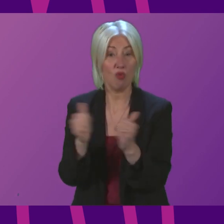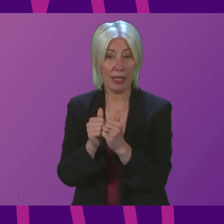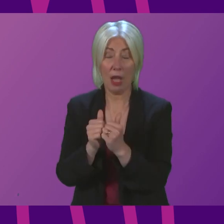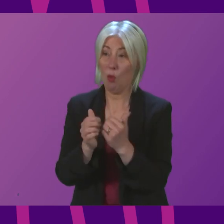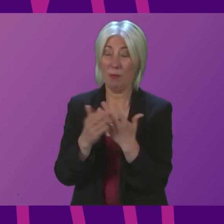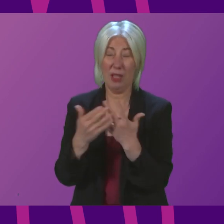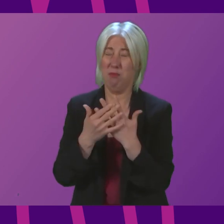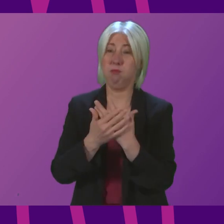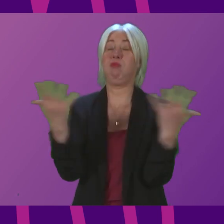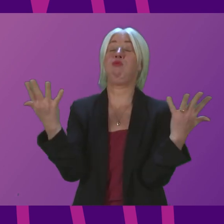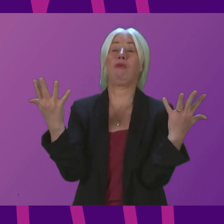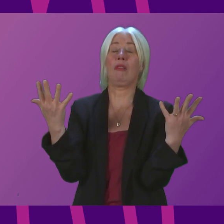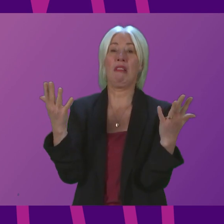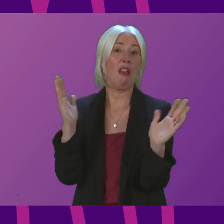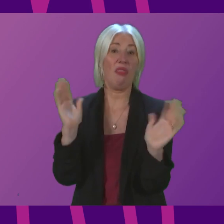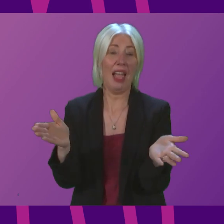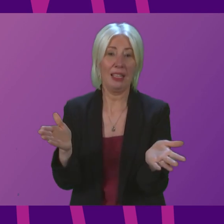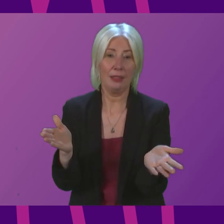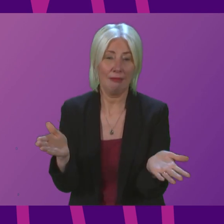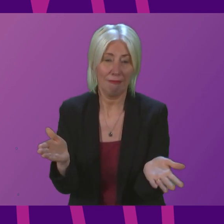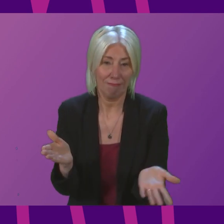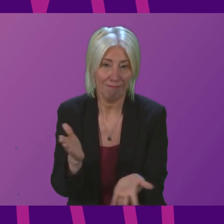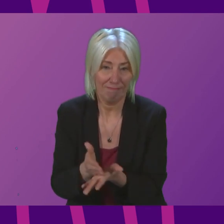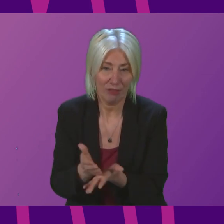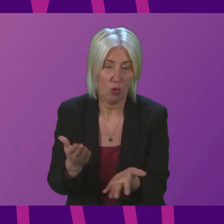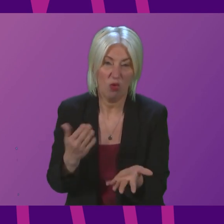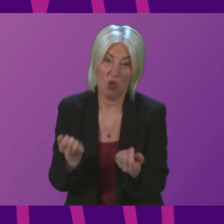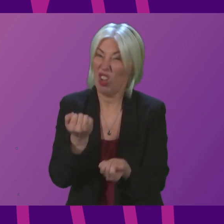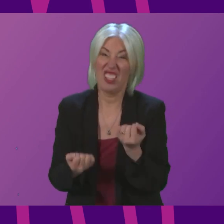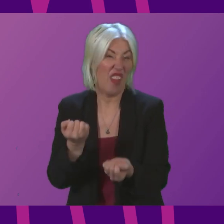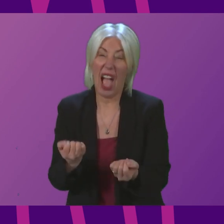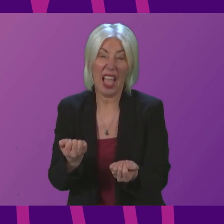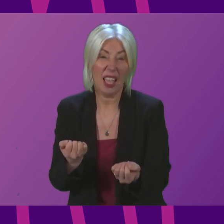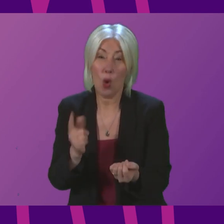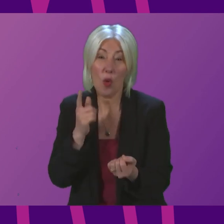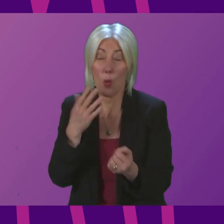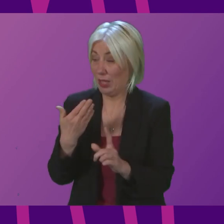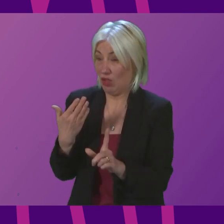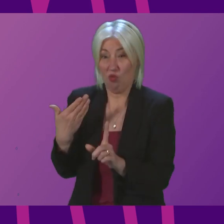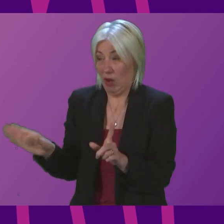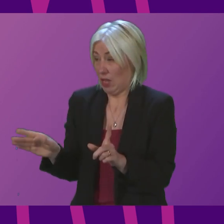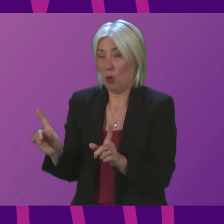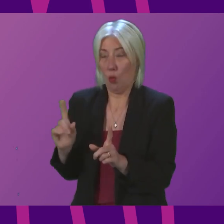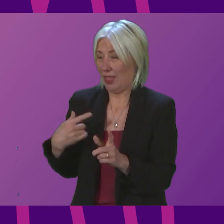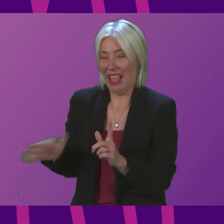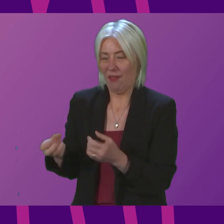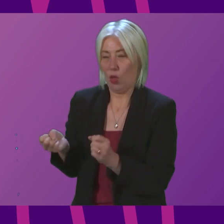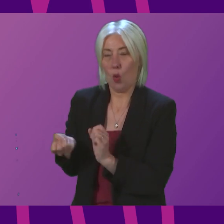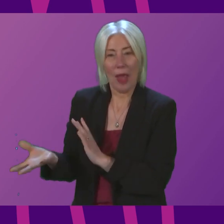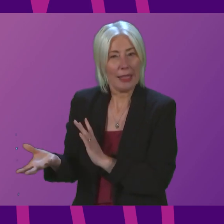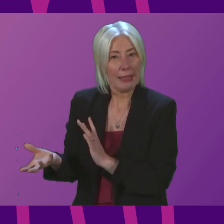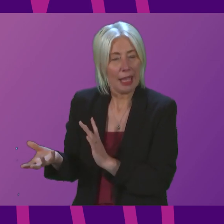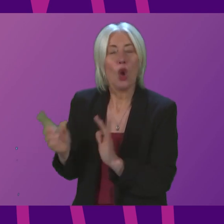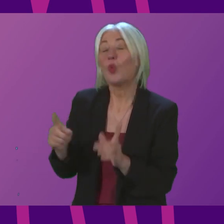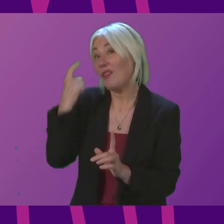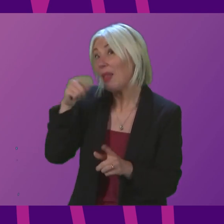with more capacity than would be justifiable with the level of residual waste, is obviously a factor that has